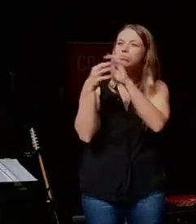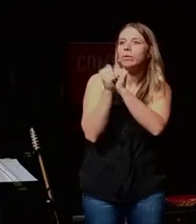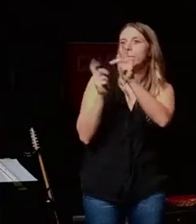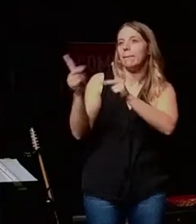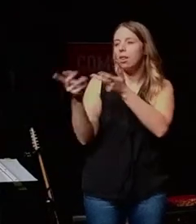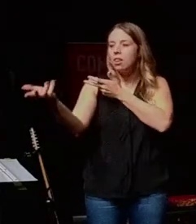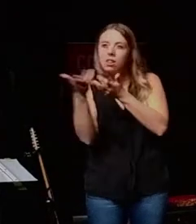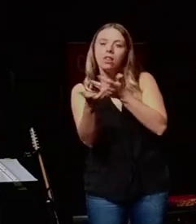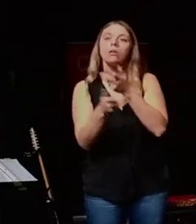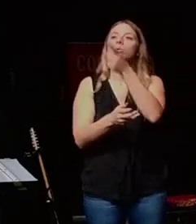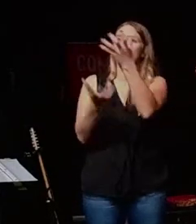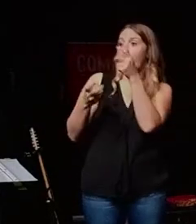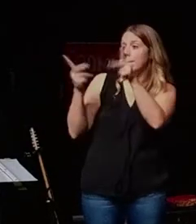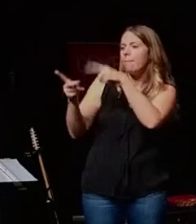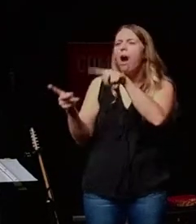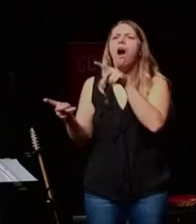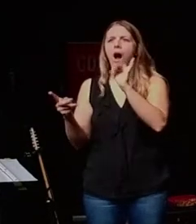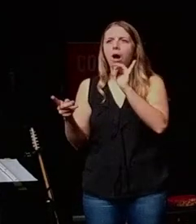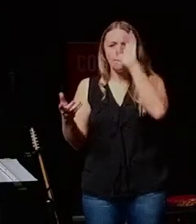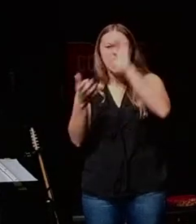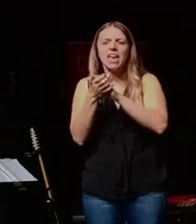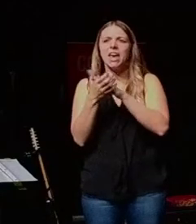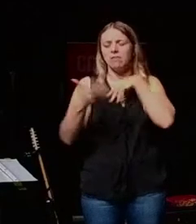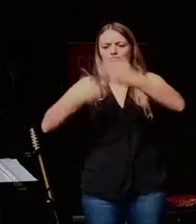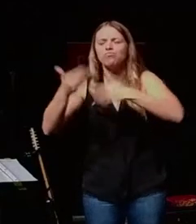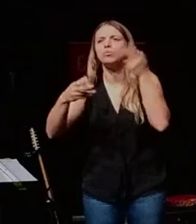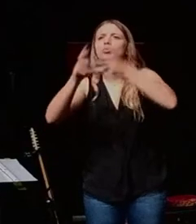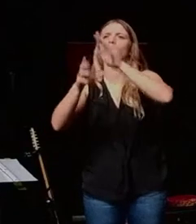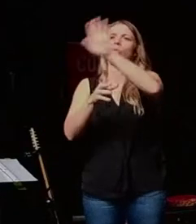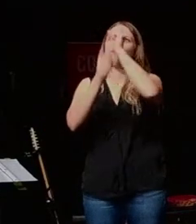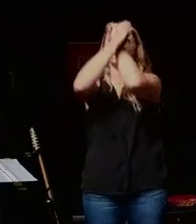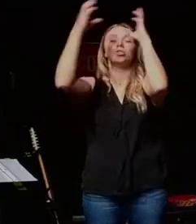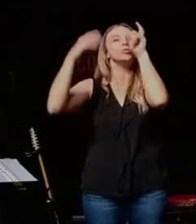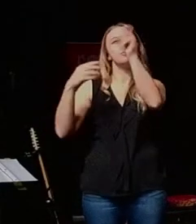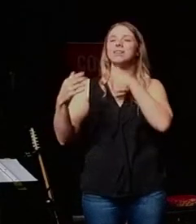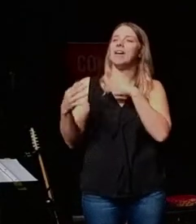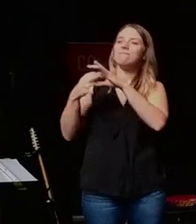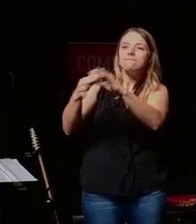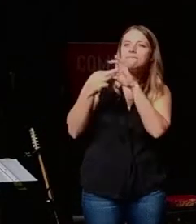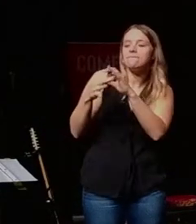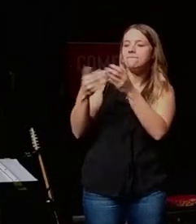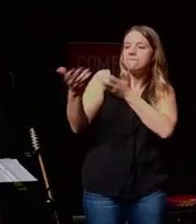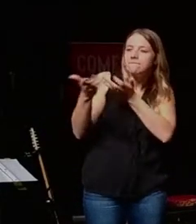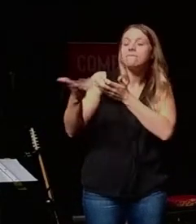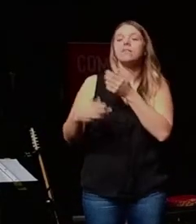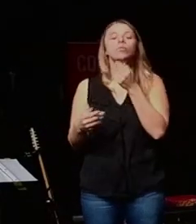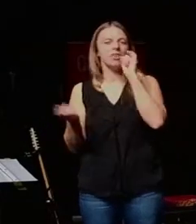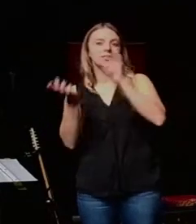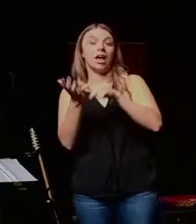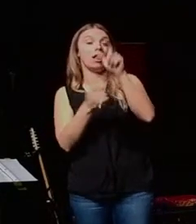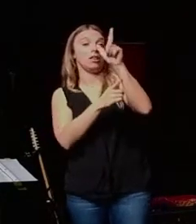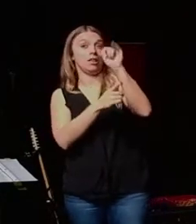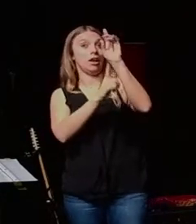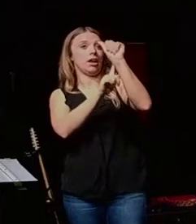You want people to believe and buy into your vision. So you have to be relational. Right? And you can tell that because she said,